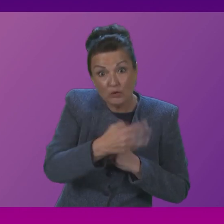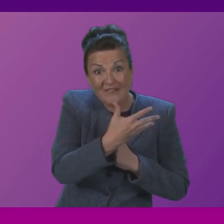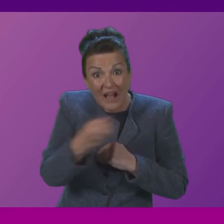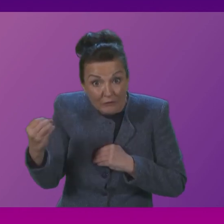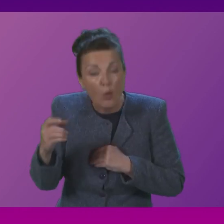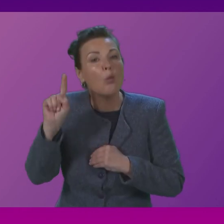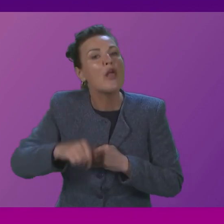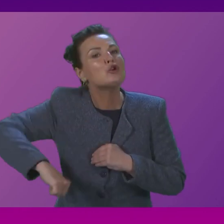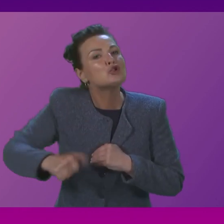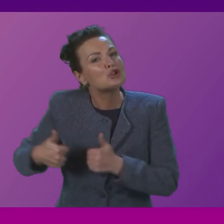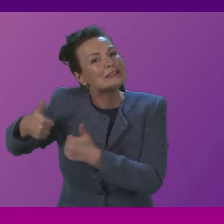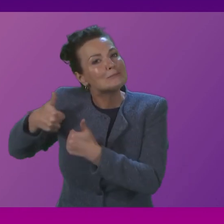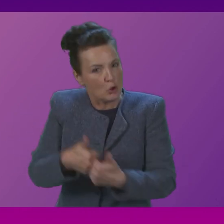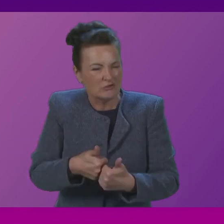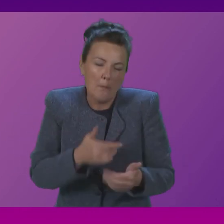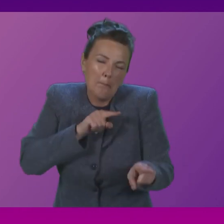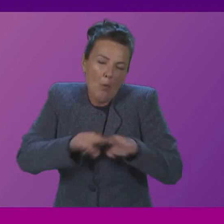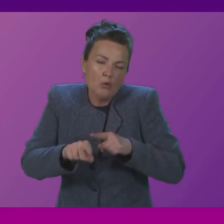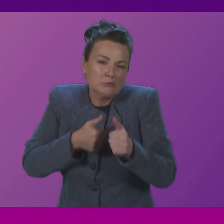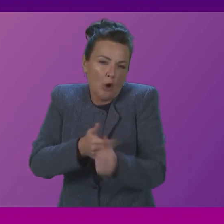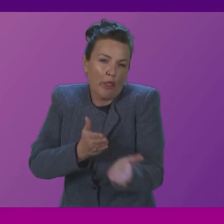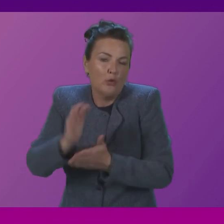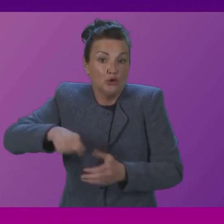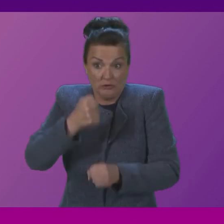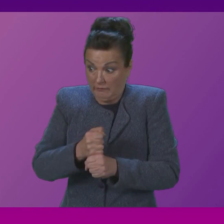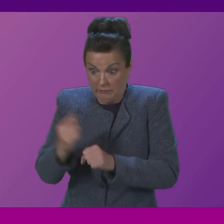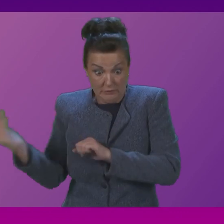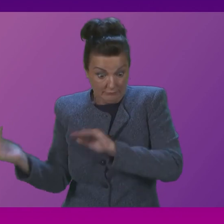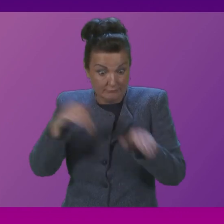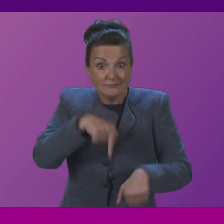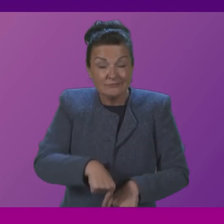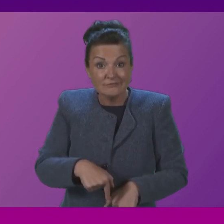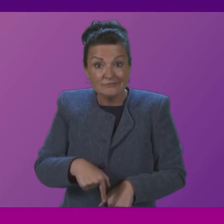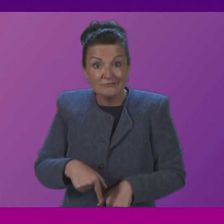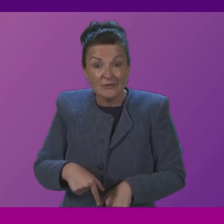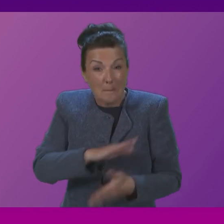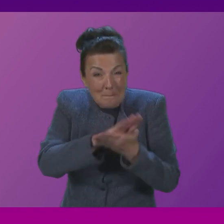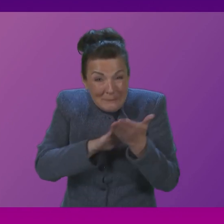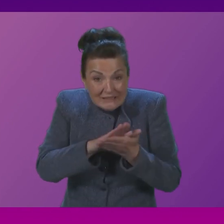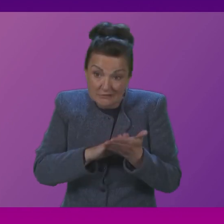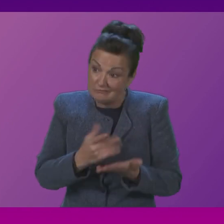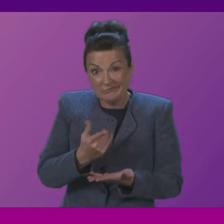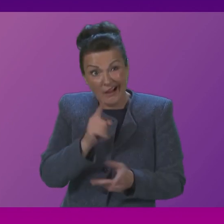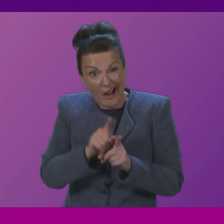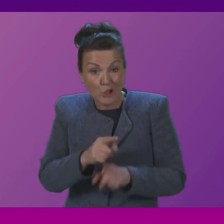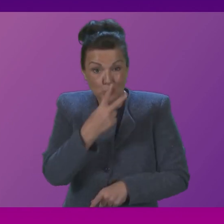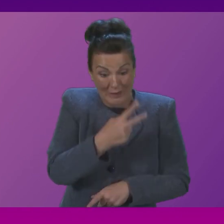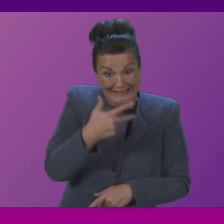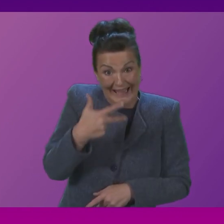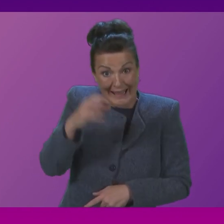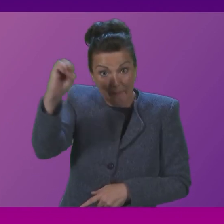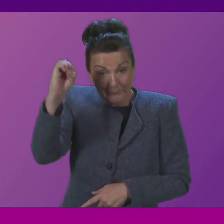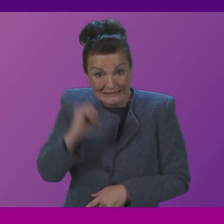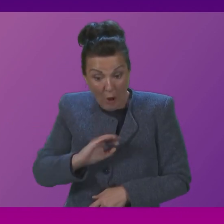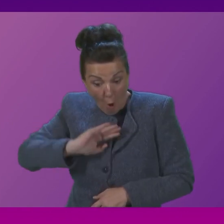sponsor most of these sponsored by the Scottish Government have arrived here that represents 20.8% of